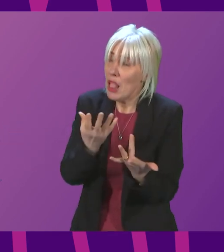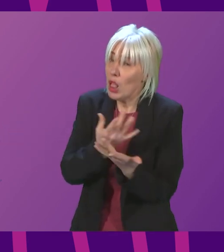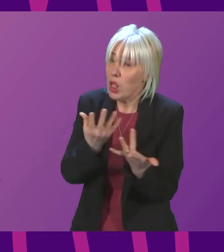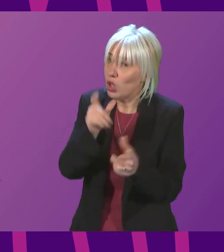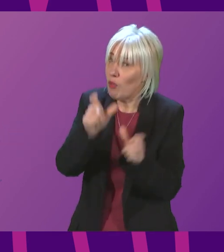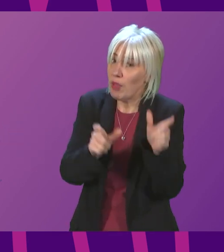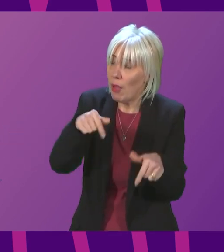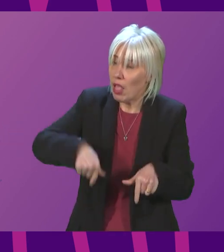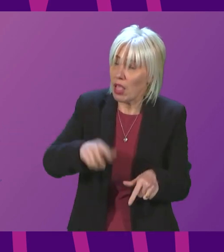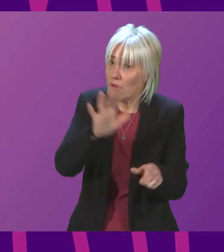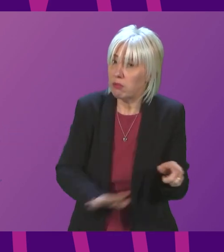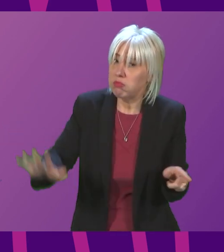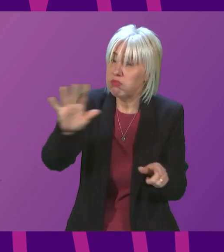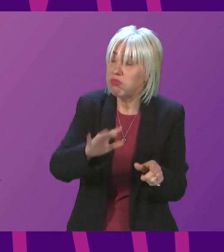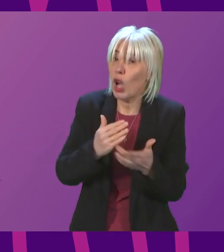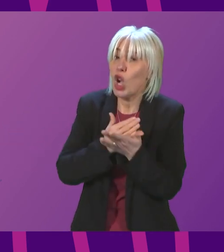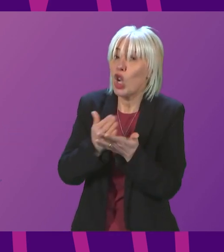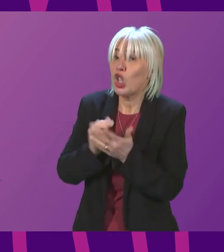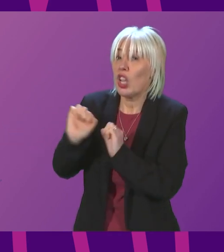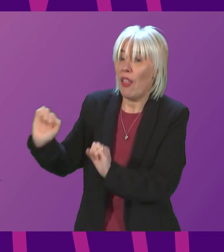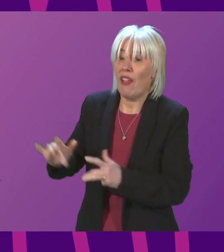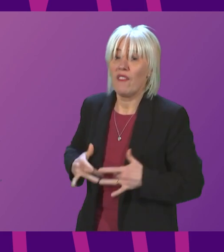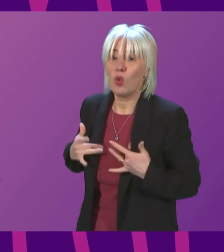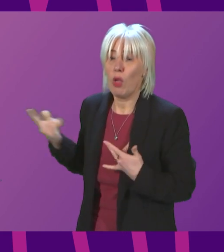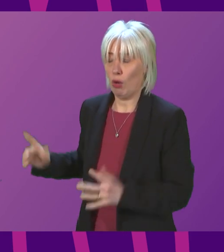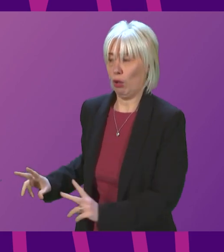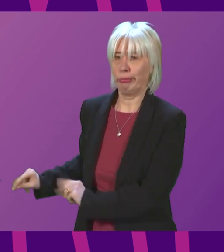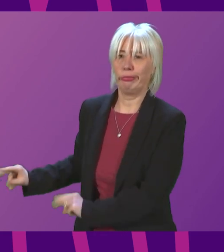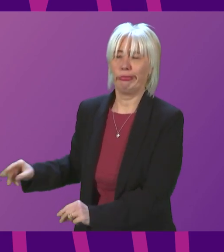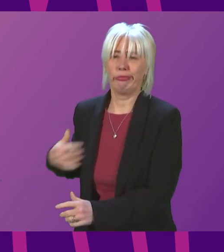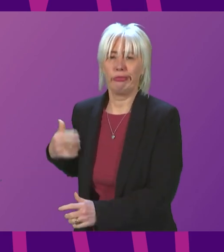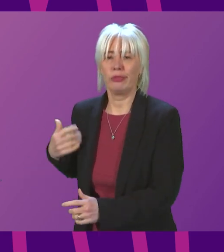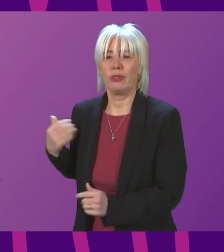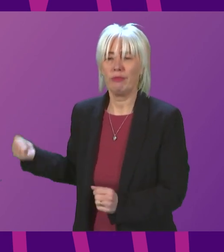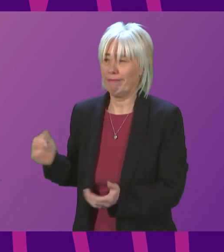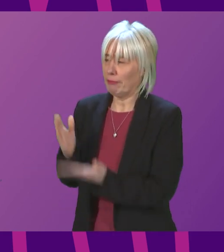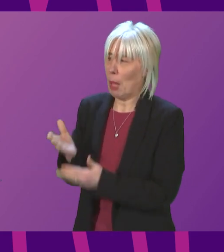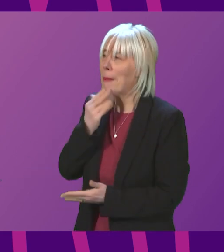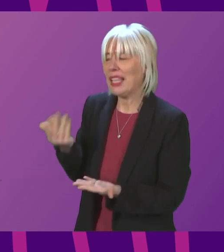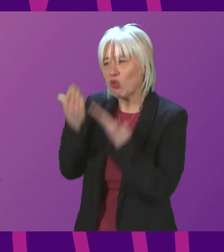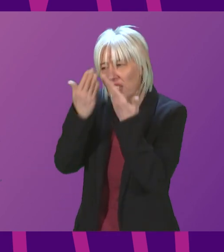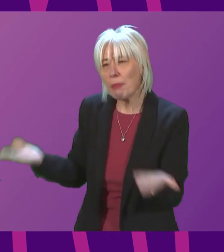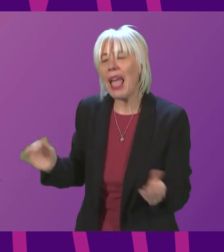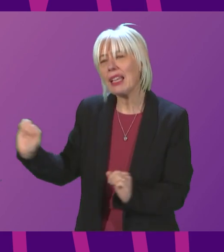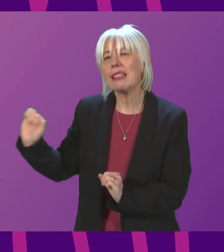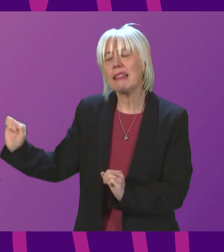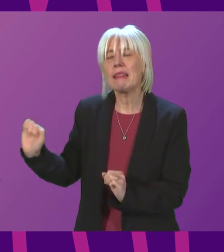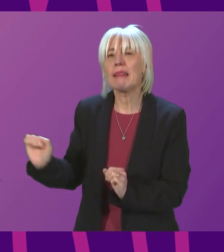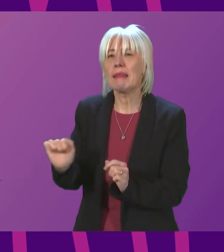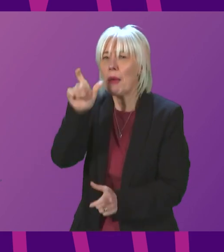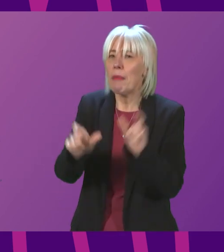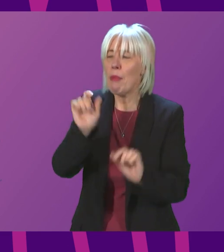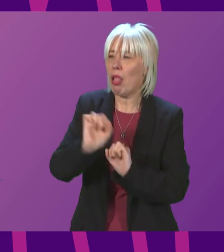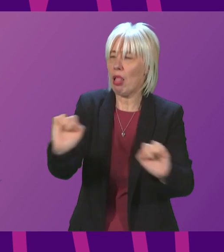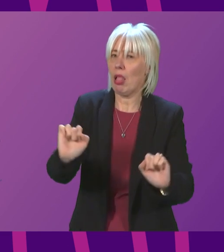the country who share that view and I would encourage them to have some more respect for the difficult circumstances